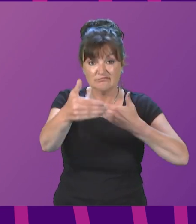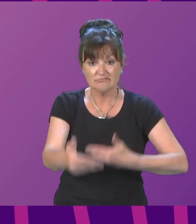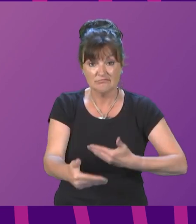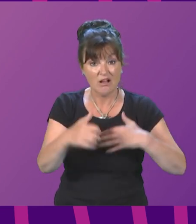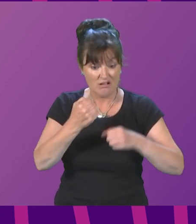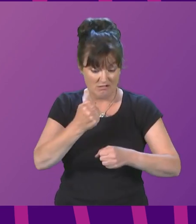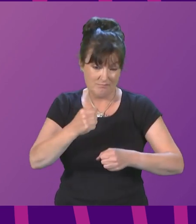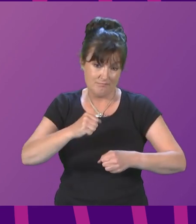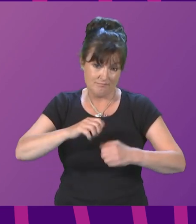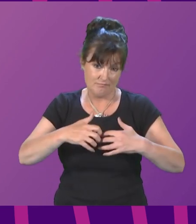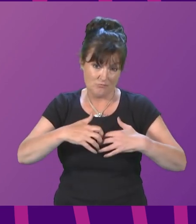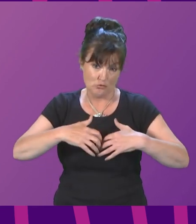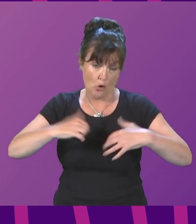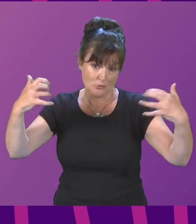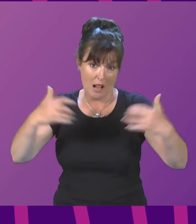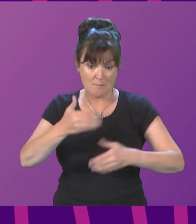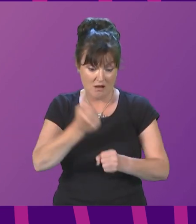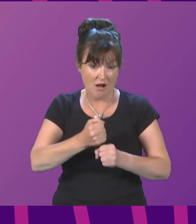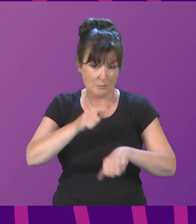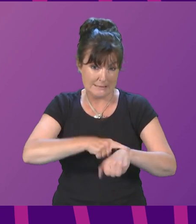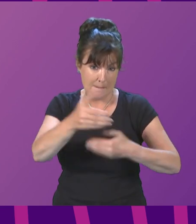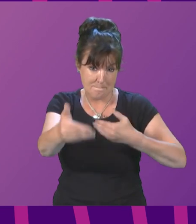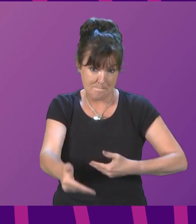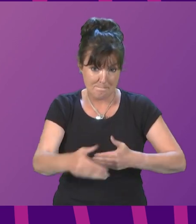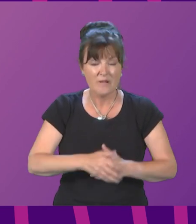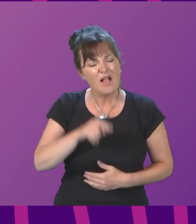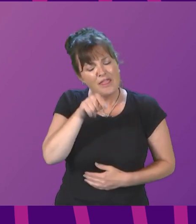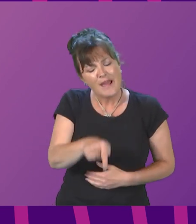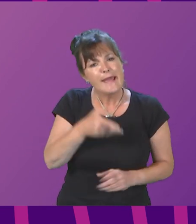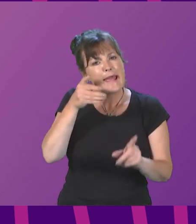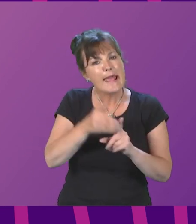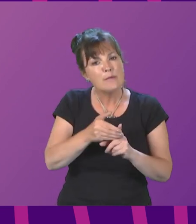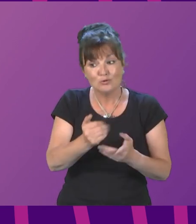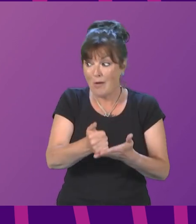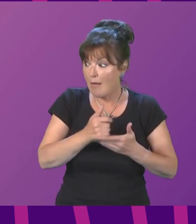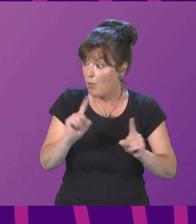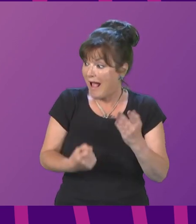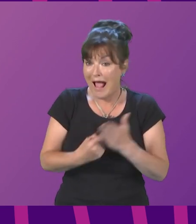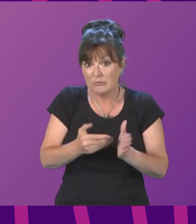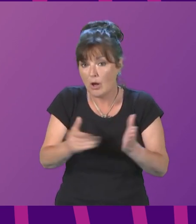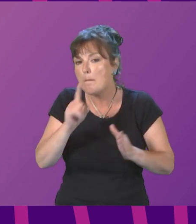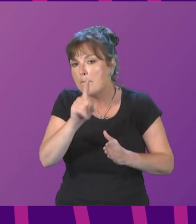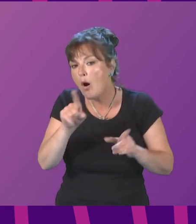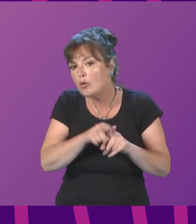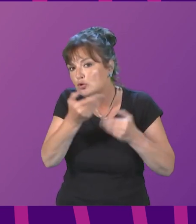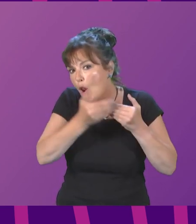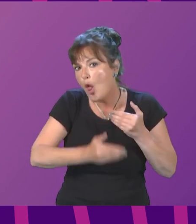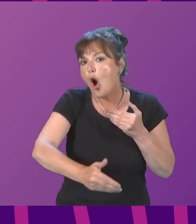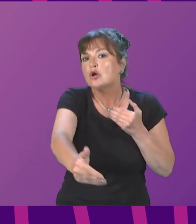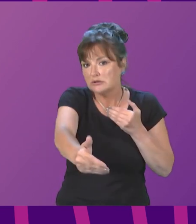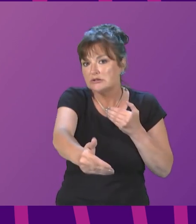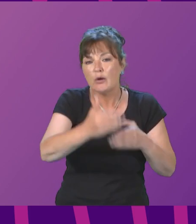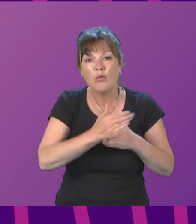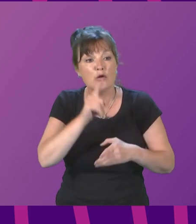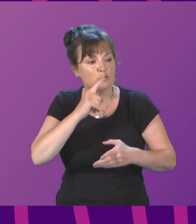on providing help now, but also on continuing our long-term work to build a wealthier, fairer and